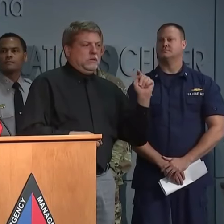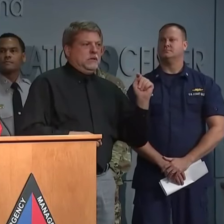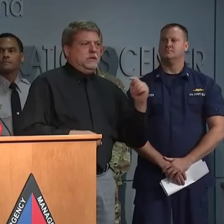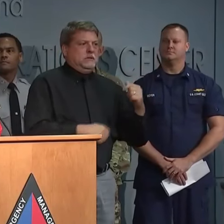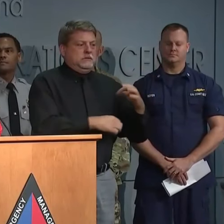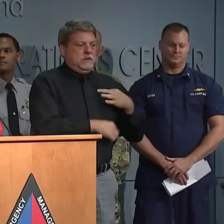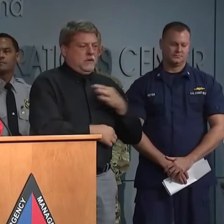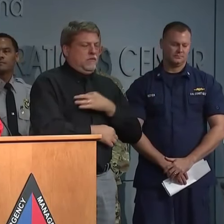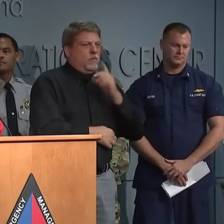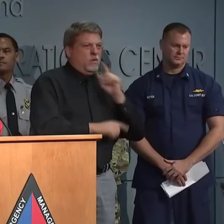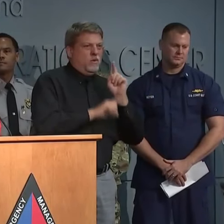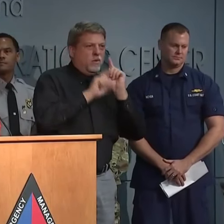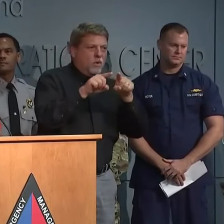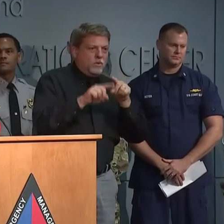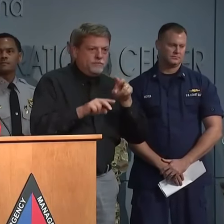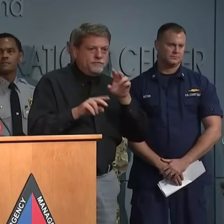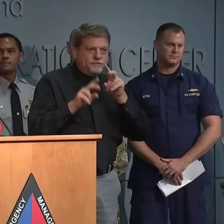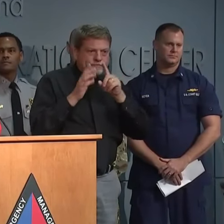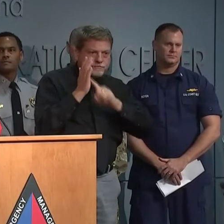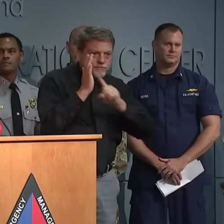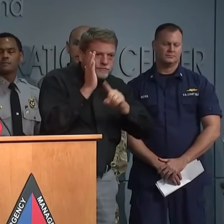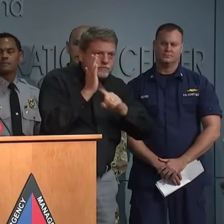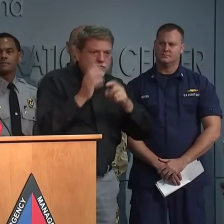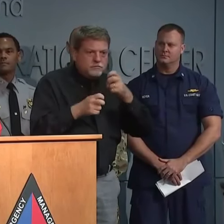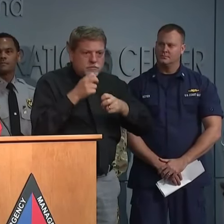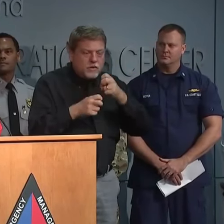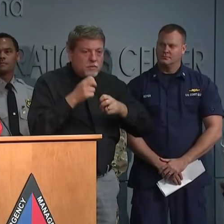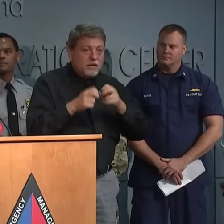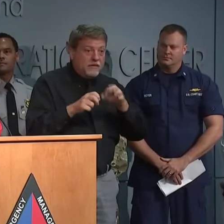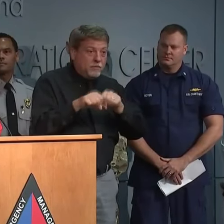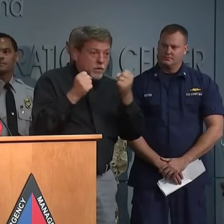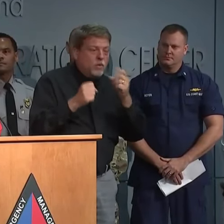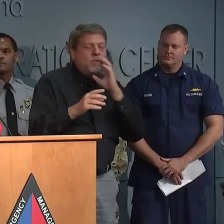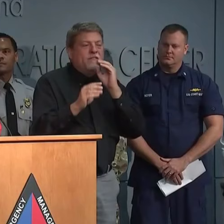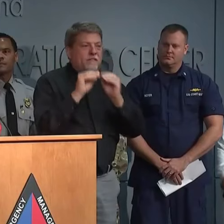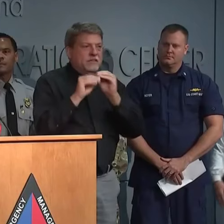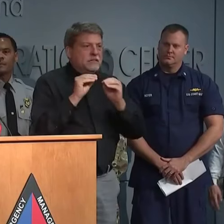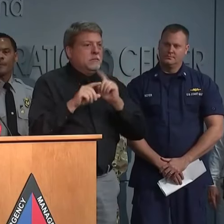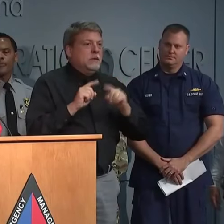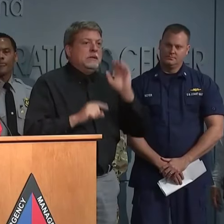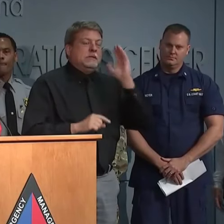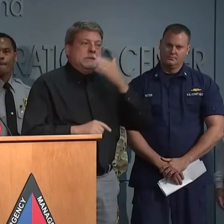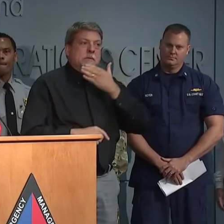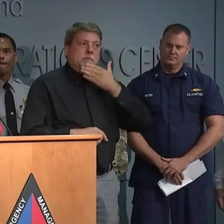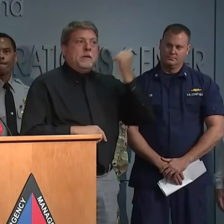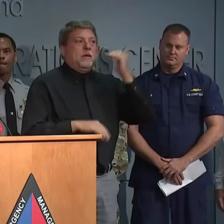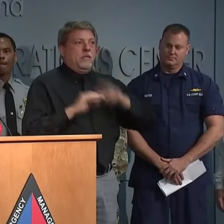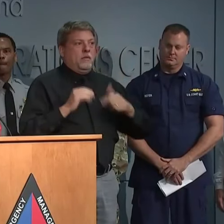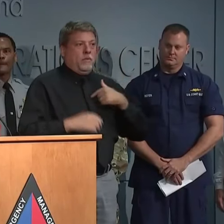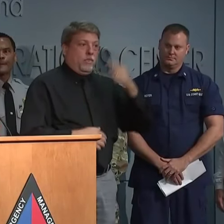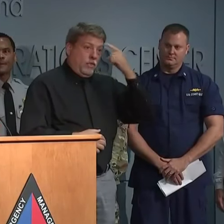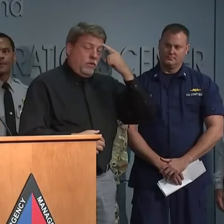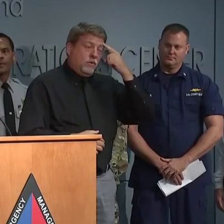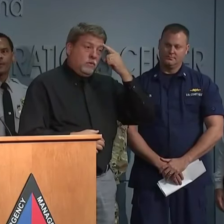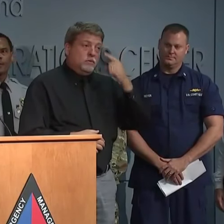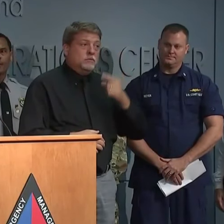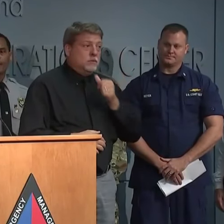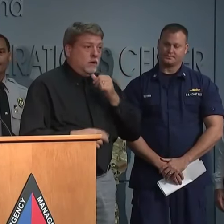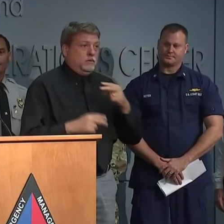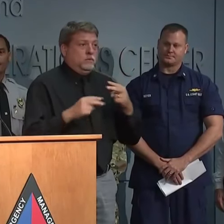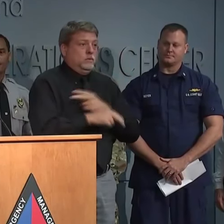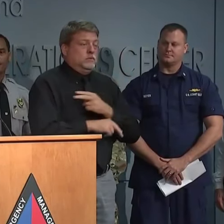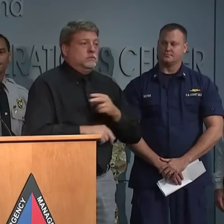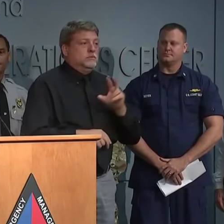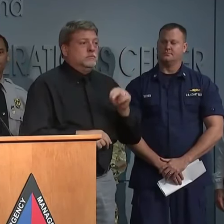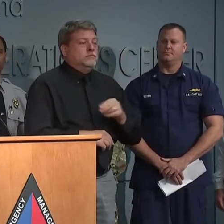those damages and repairing those as soon as possible. But everything looks much better than we had hoped for at this point.